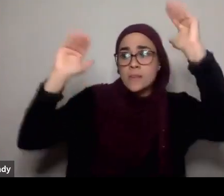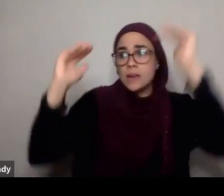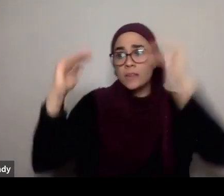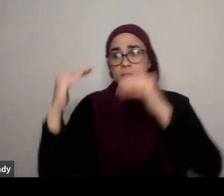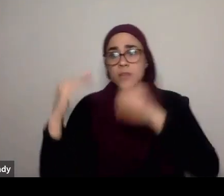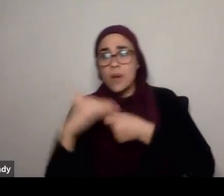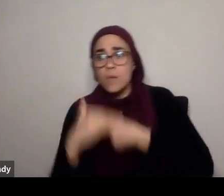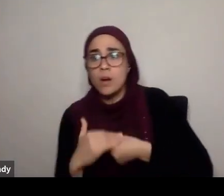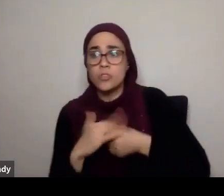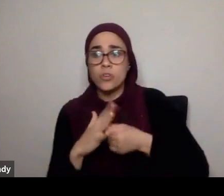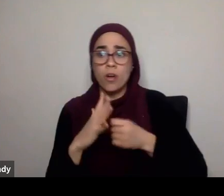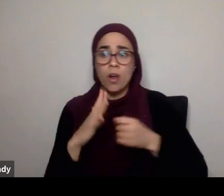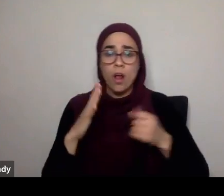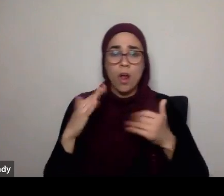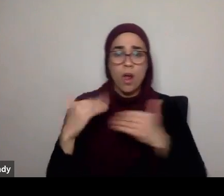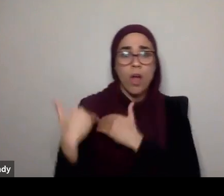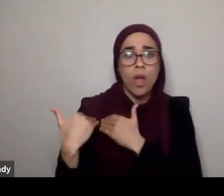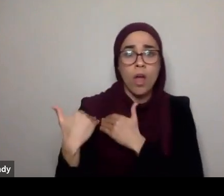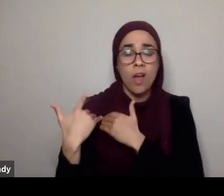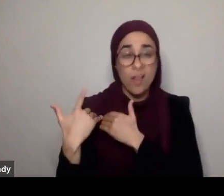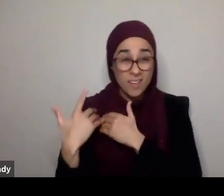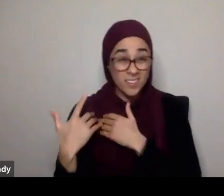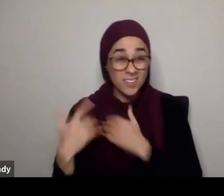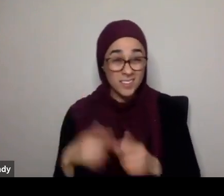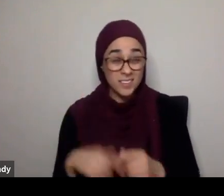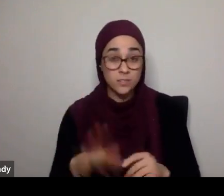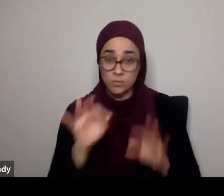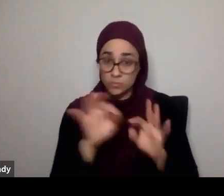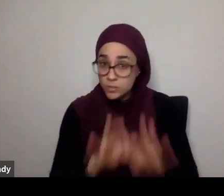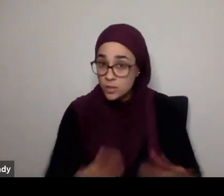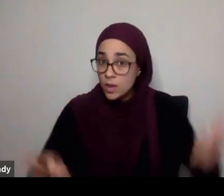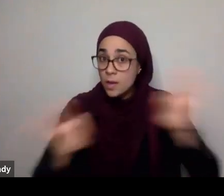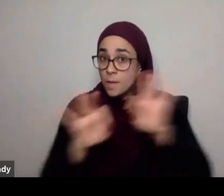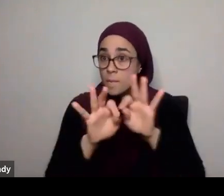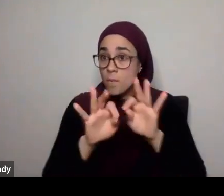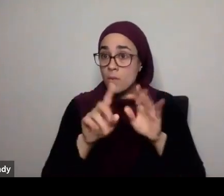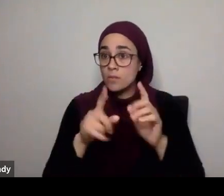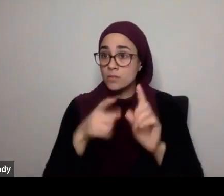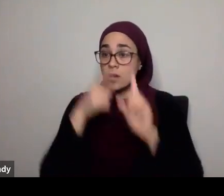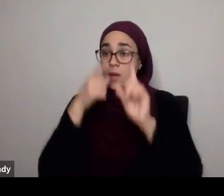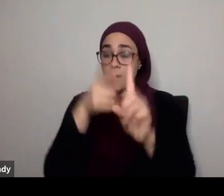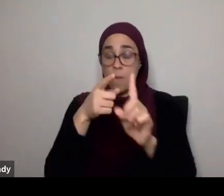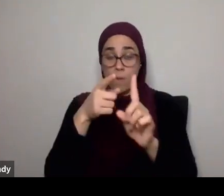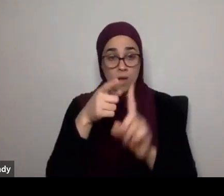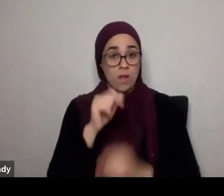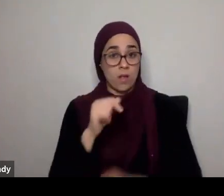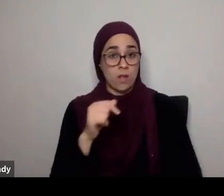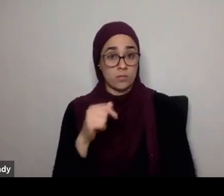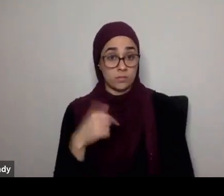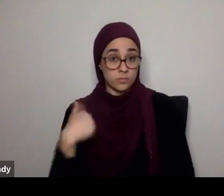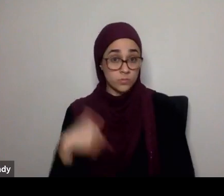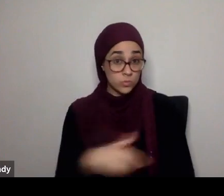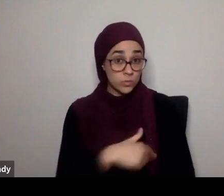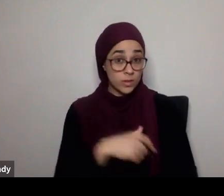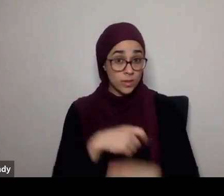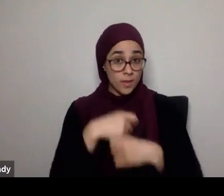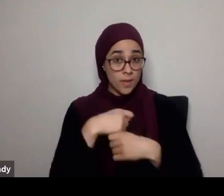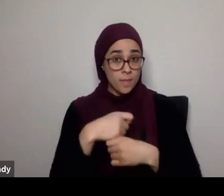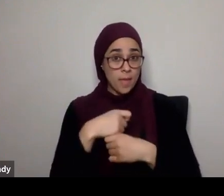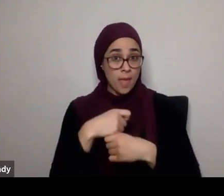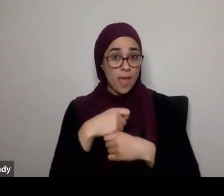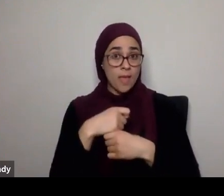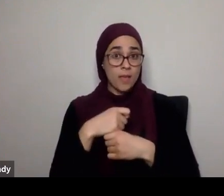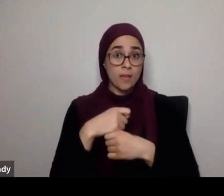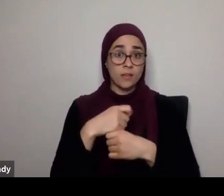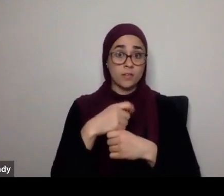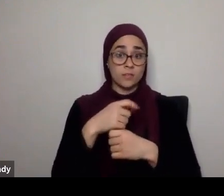so can we, are we created, this is a very important question, or a very important point, are we created, to be able to do the things, that Allah tells us